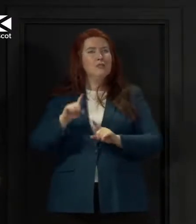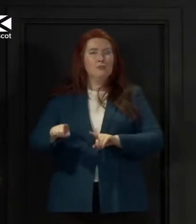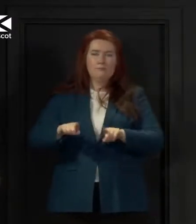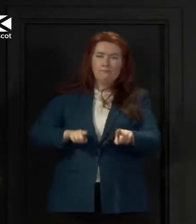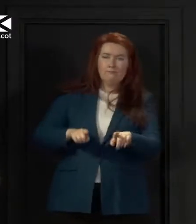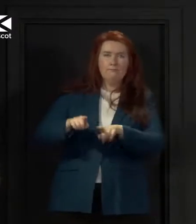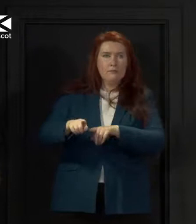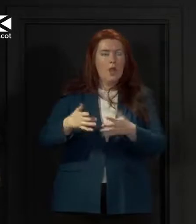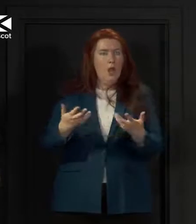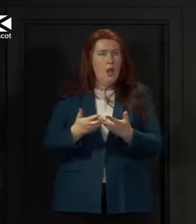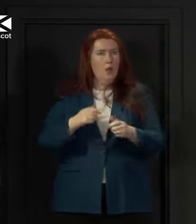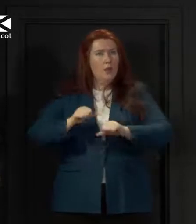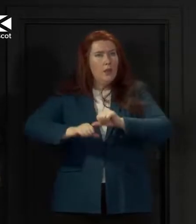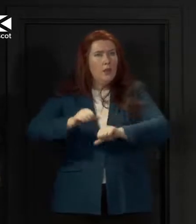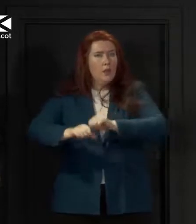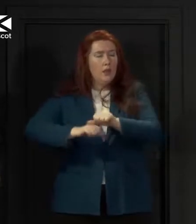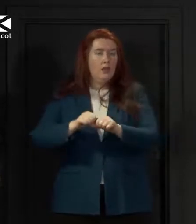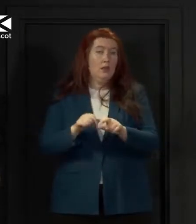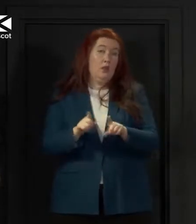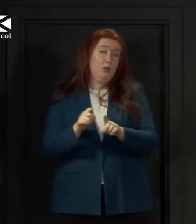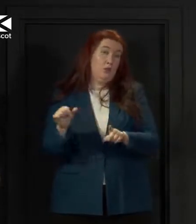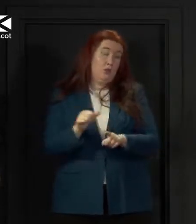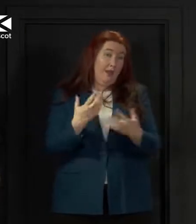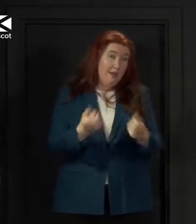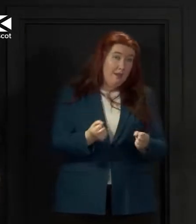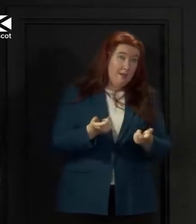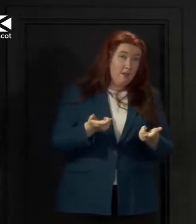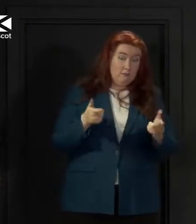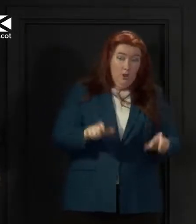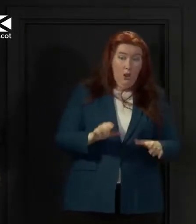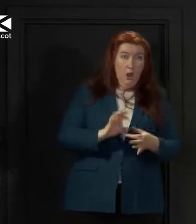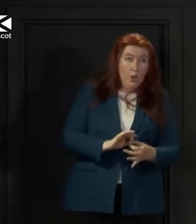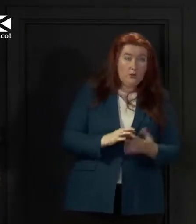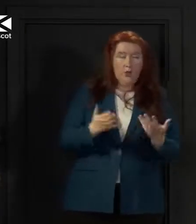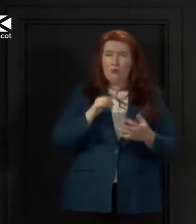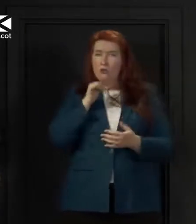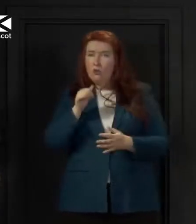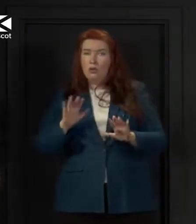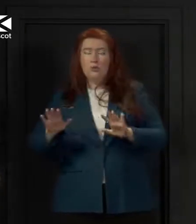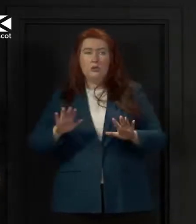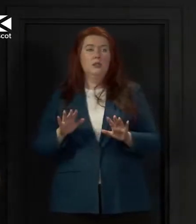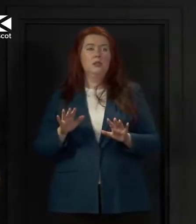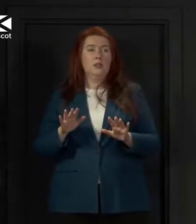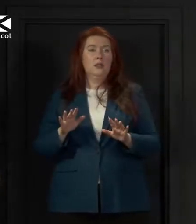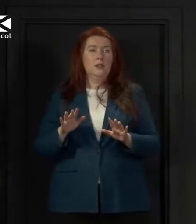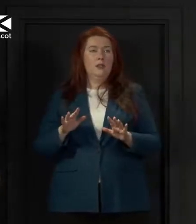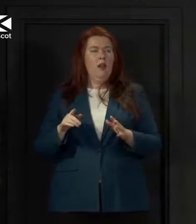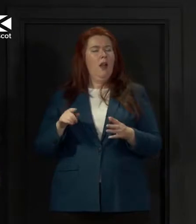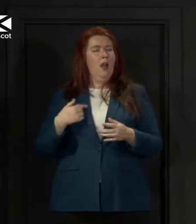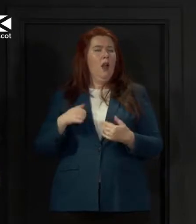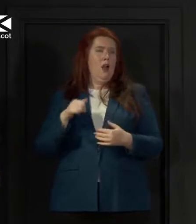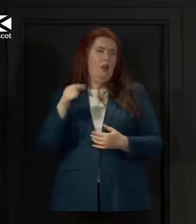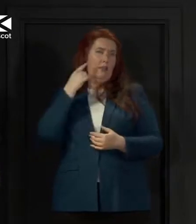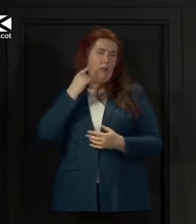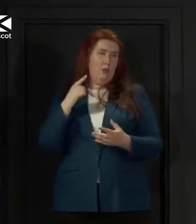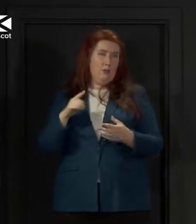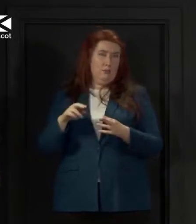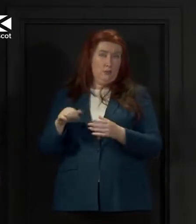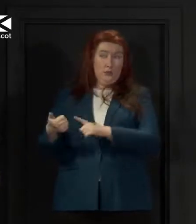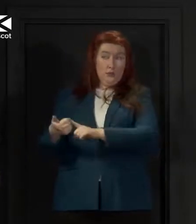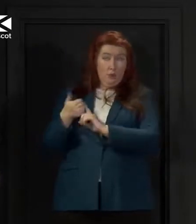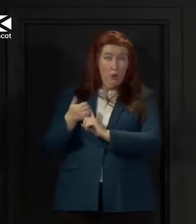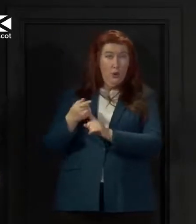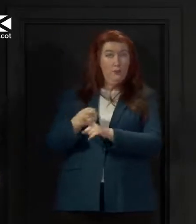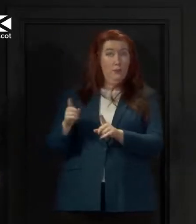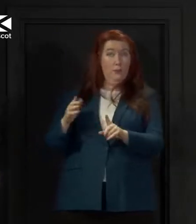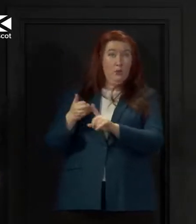or indeed whether or not we reimpose them then I would hope that that support for that approach is